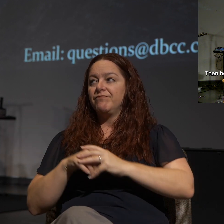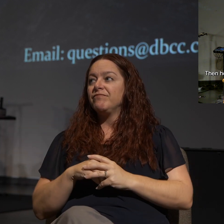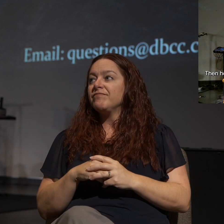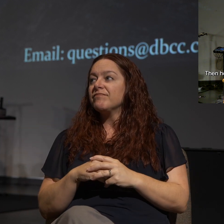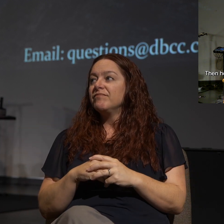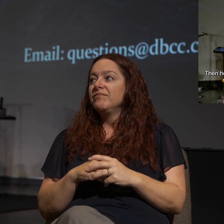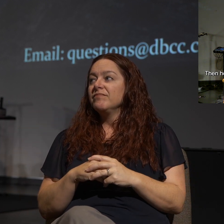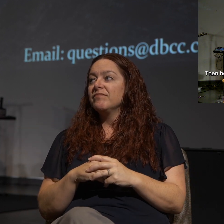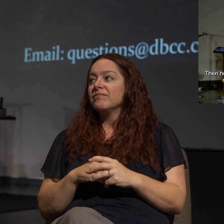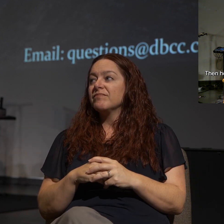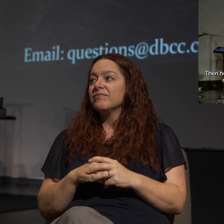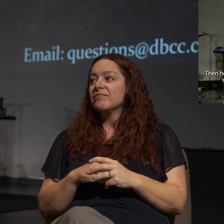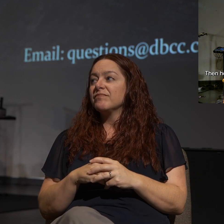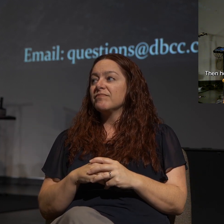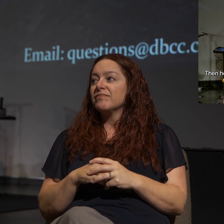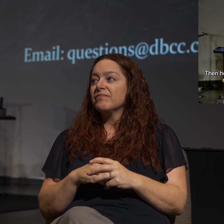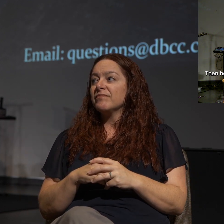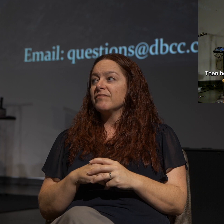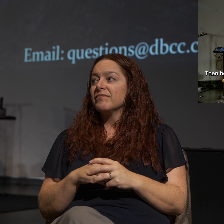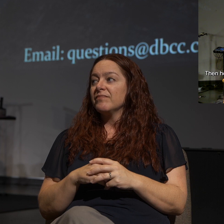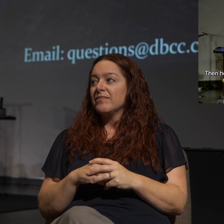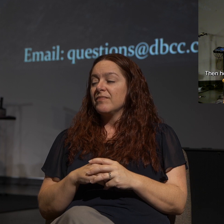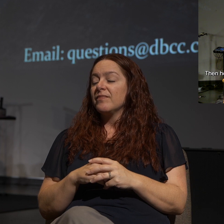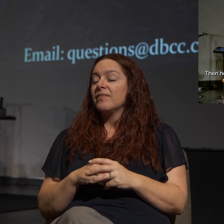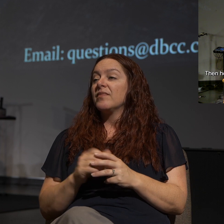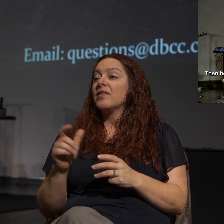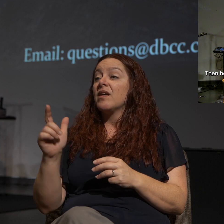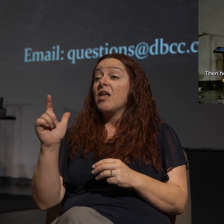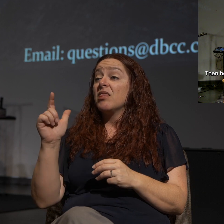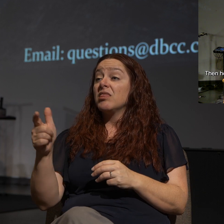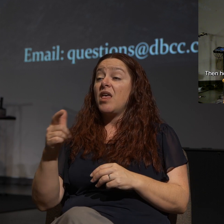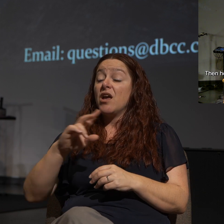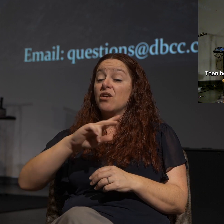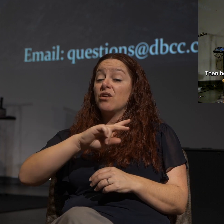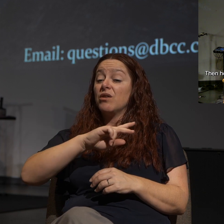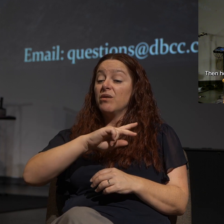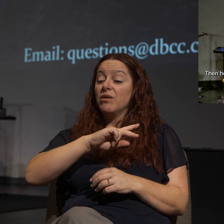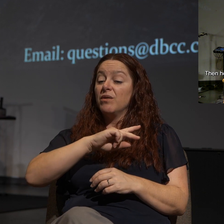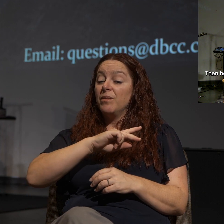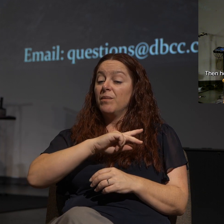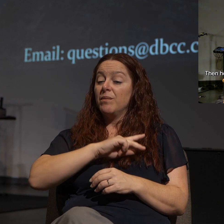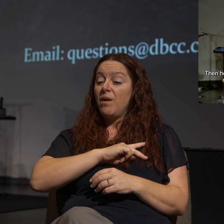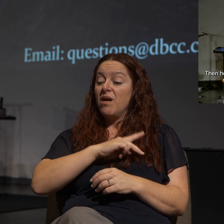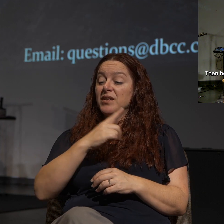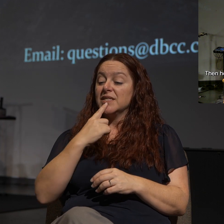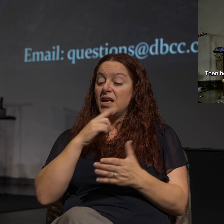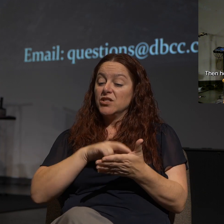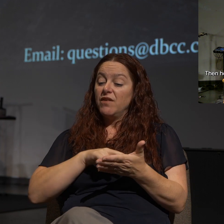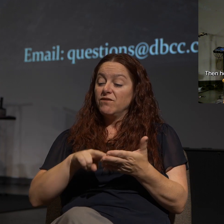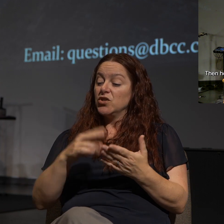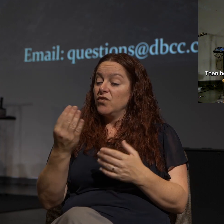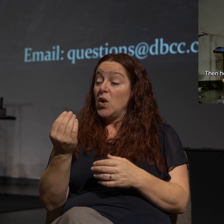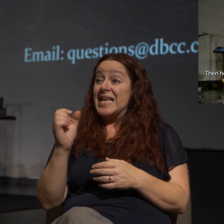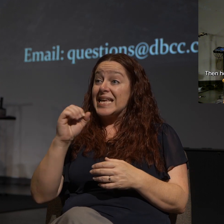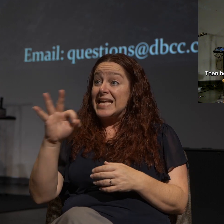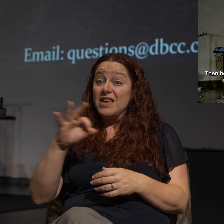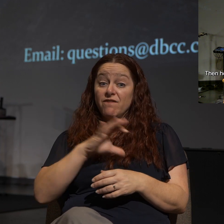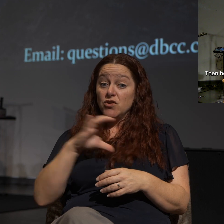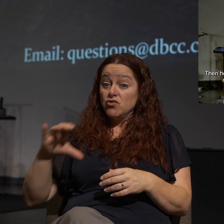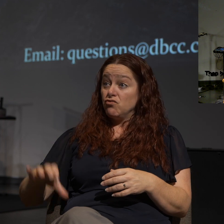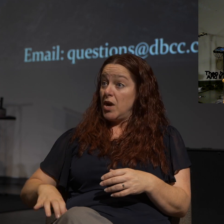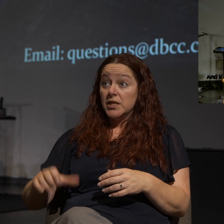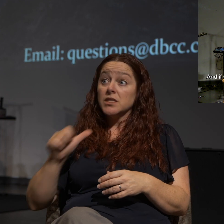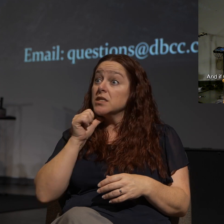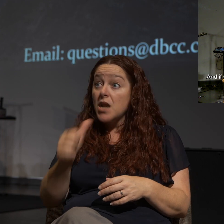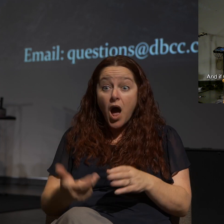So much so that Paul later in that letter, later in that chapter, says in verse 14, and if Christ has not been